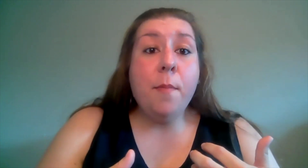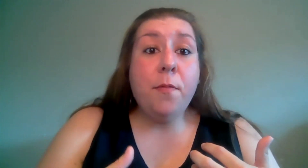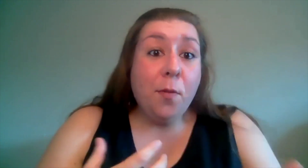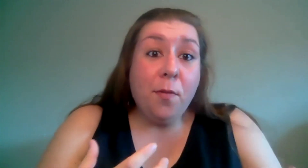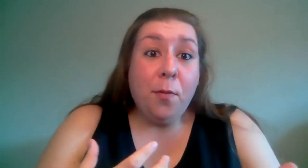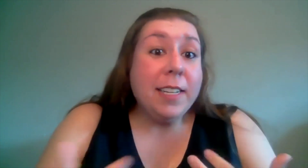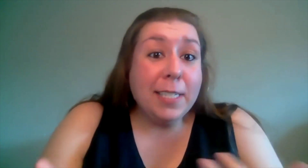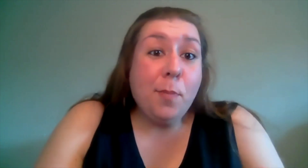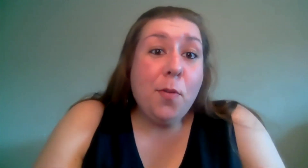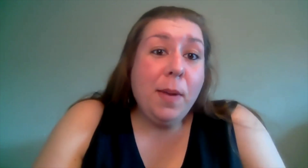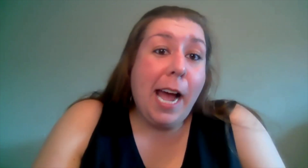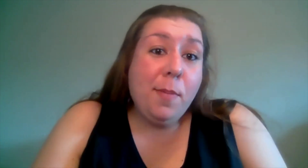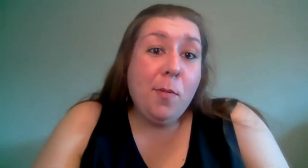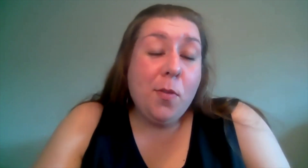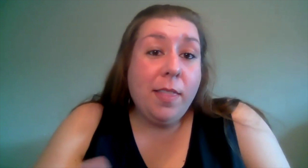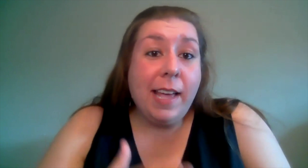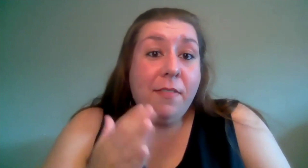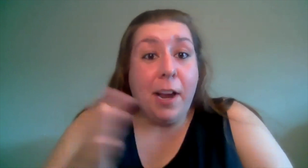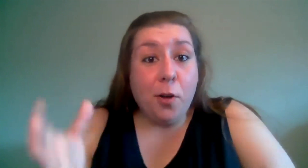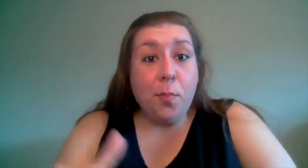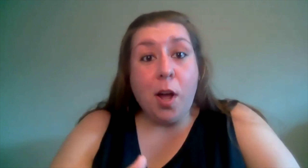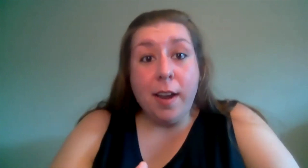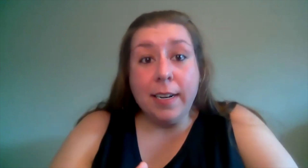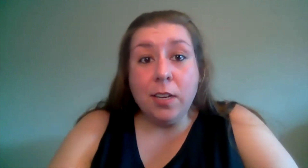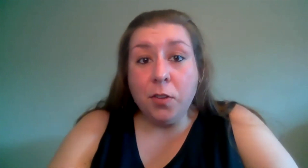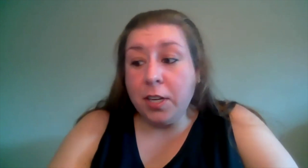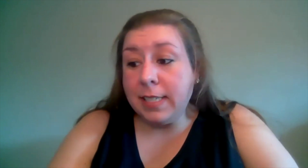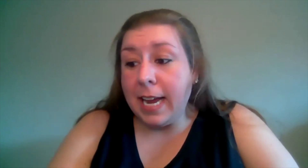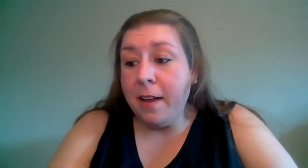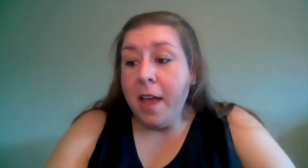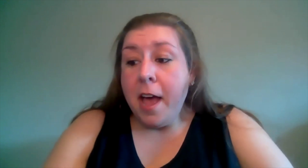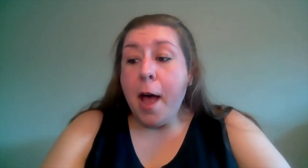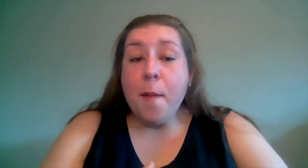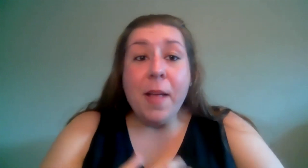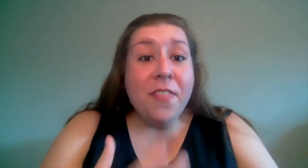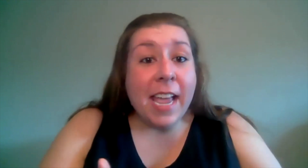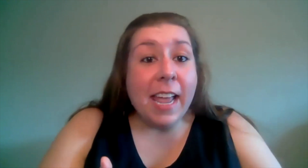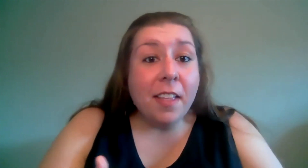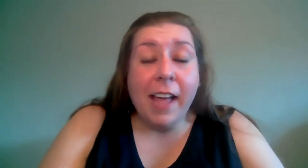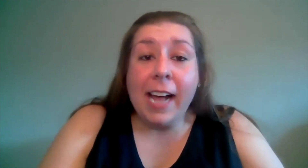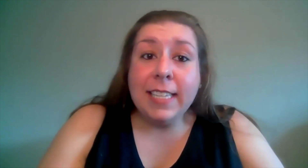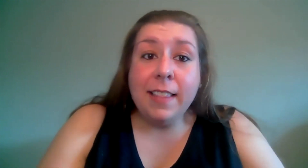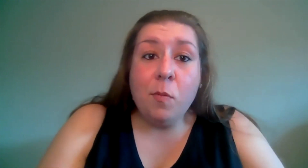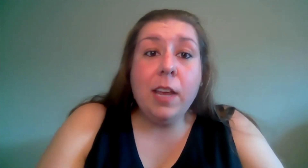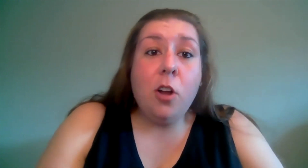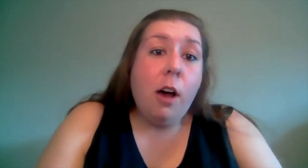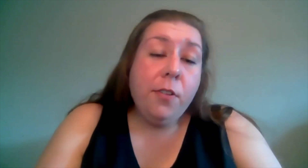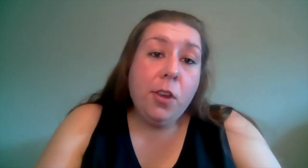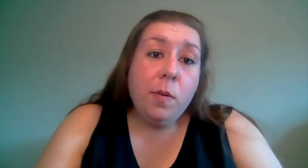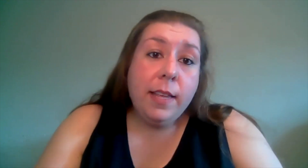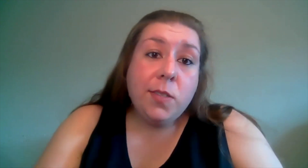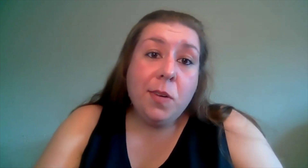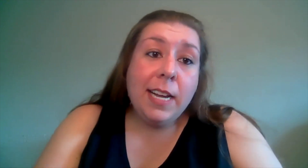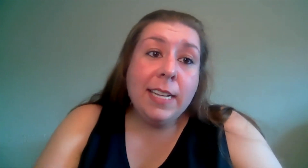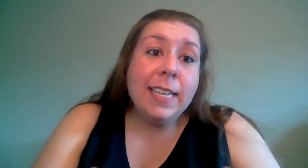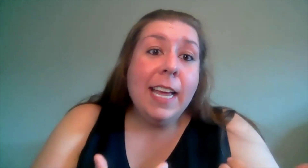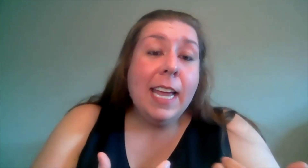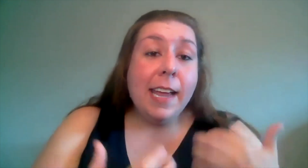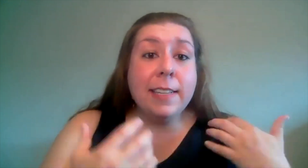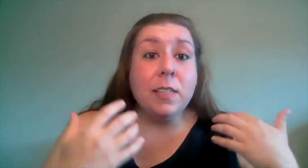for for us to both be happy with what that final product looks like um and then the last thing that we can offer you with these readings is